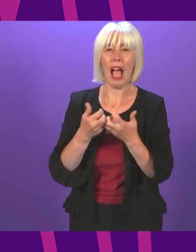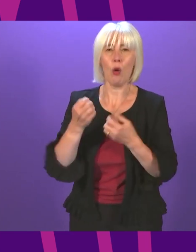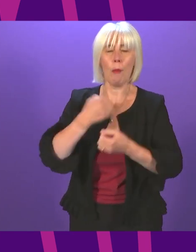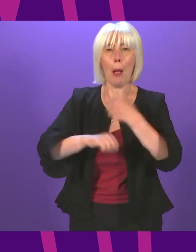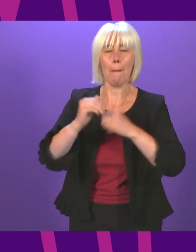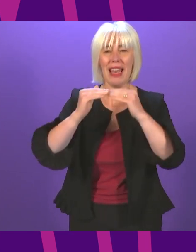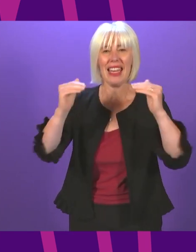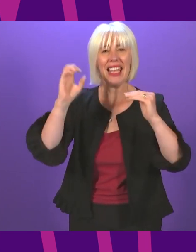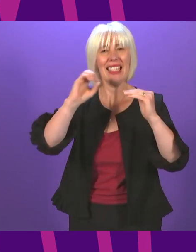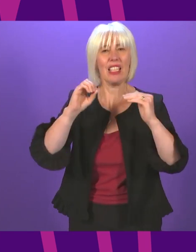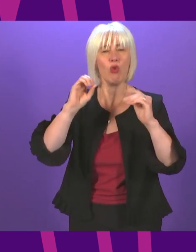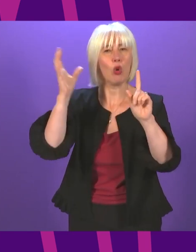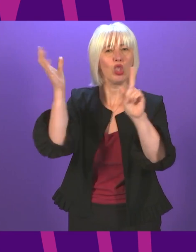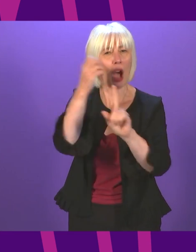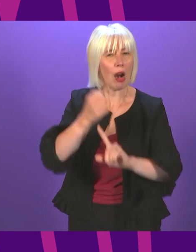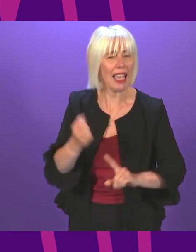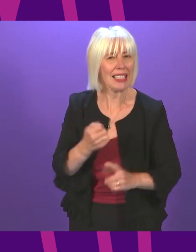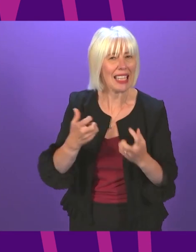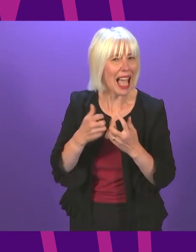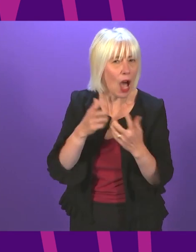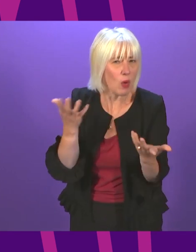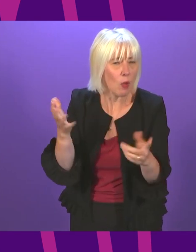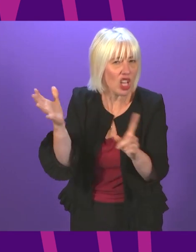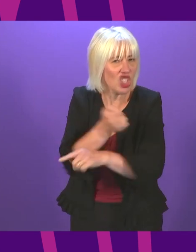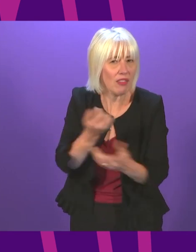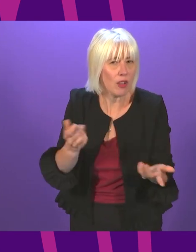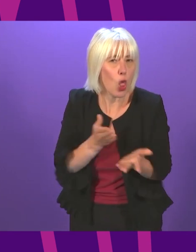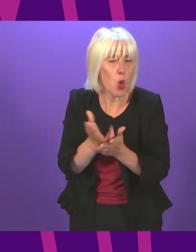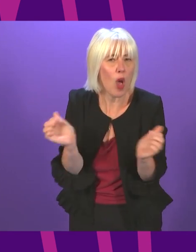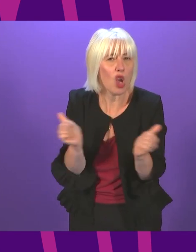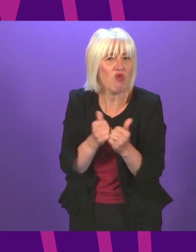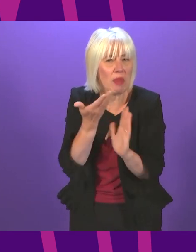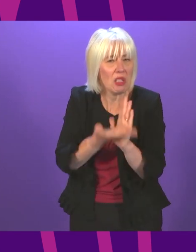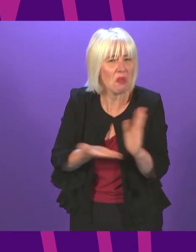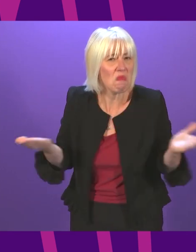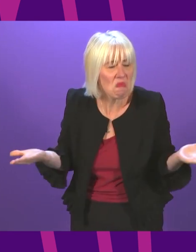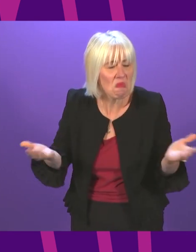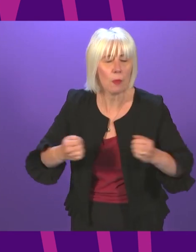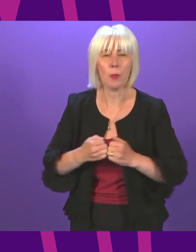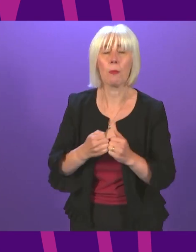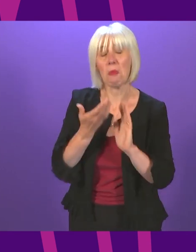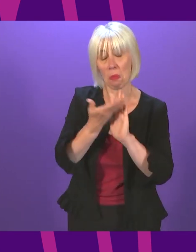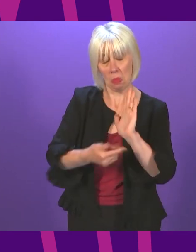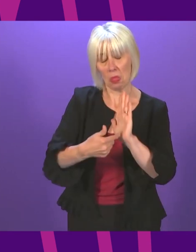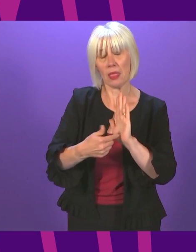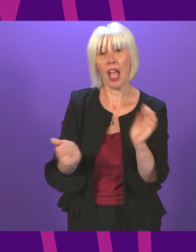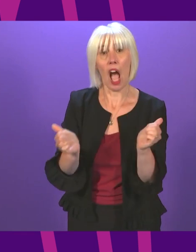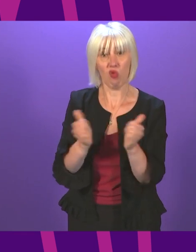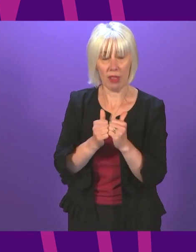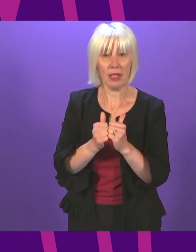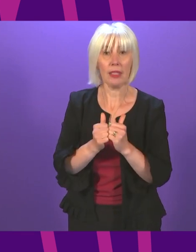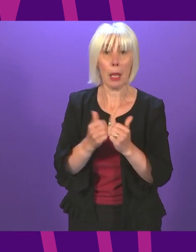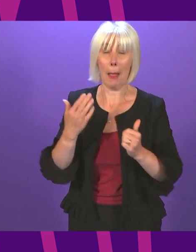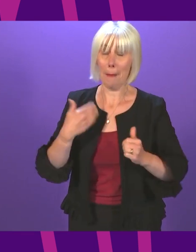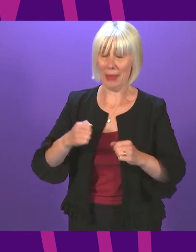targets? First Minister. On a very basic level, this agreement will make sure that those of us who have been